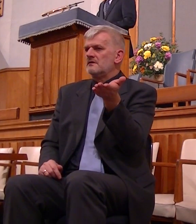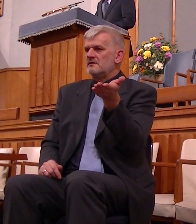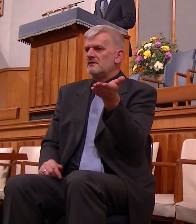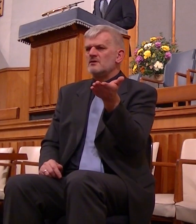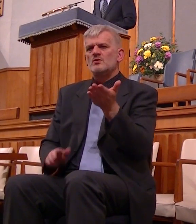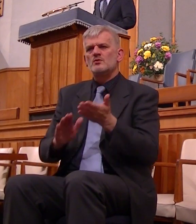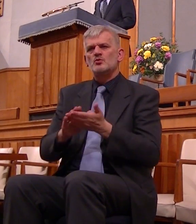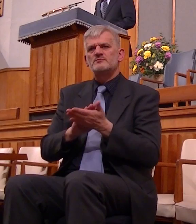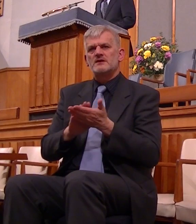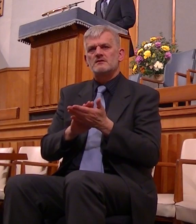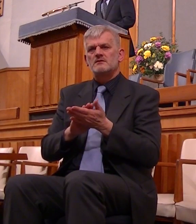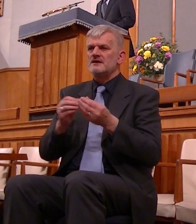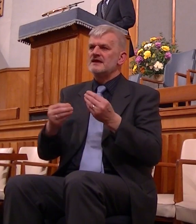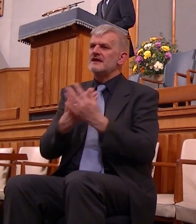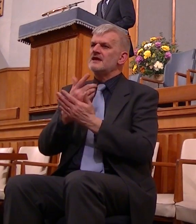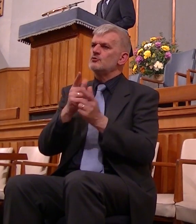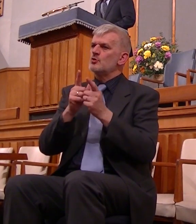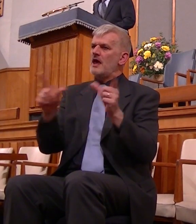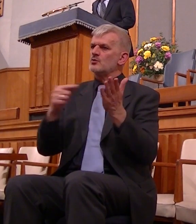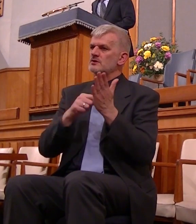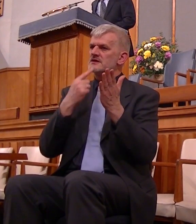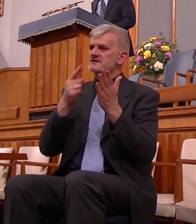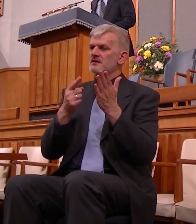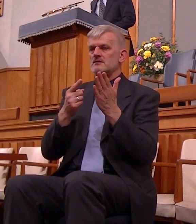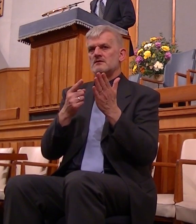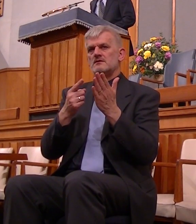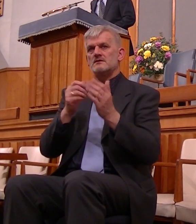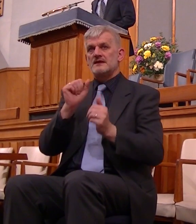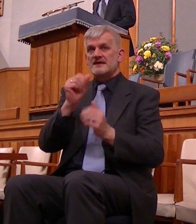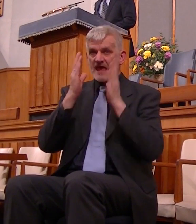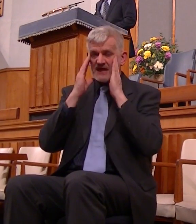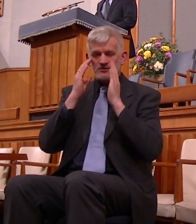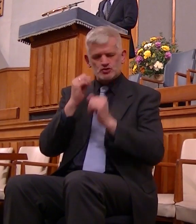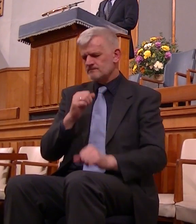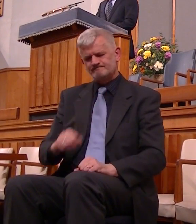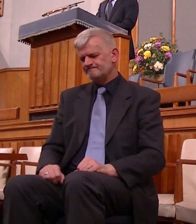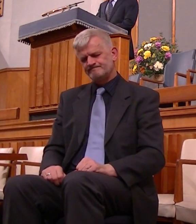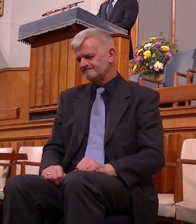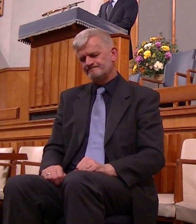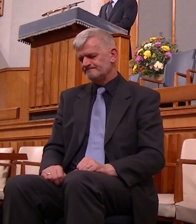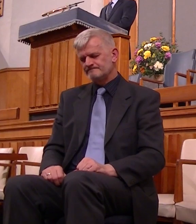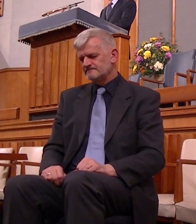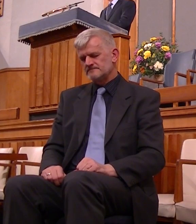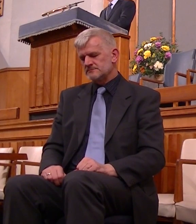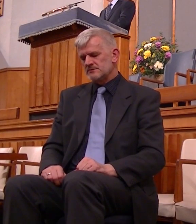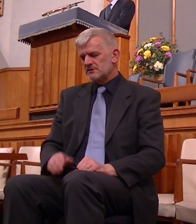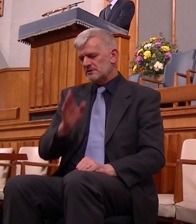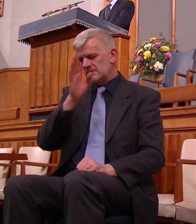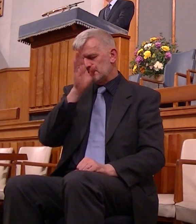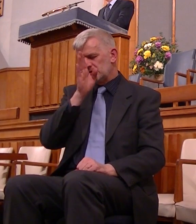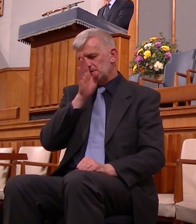literally in the Hebrew says he shook his head he became so sad